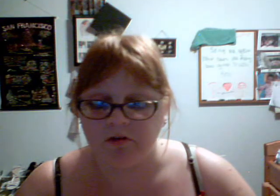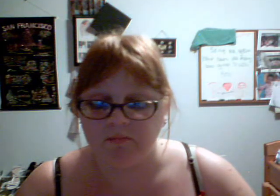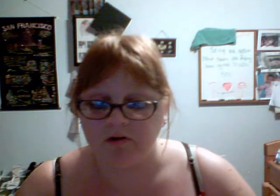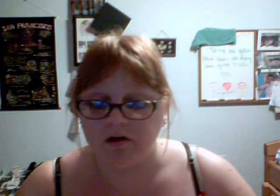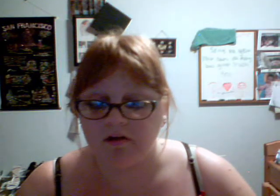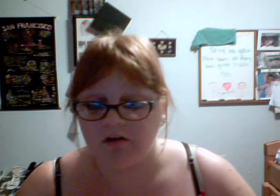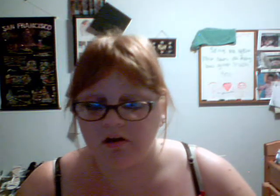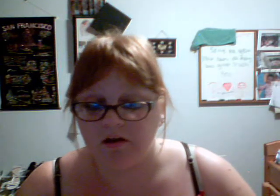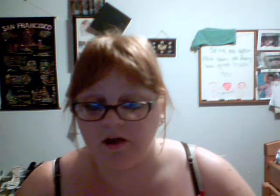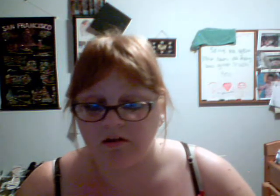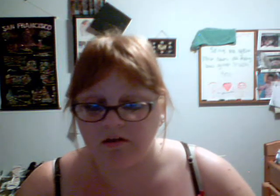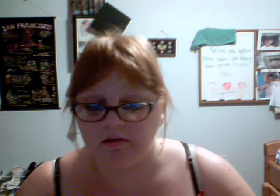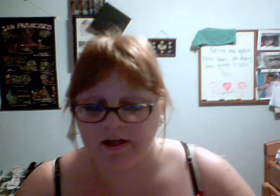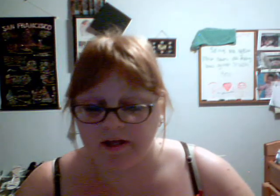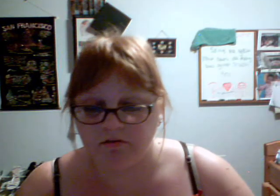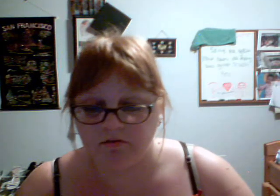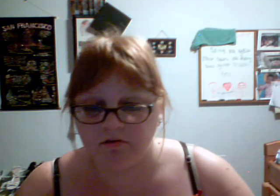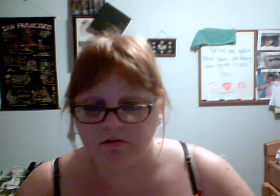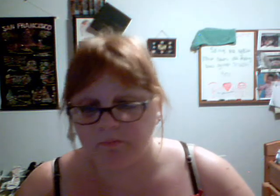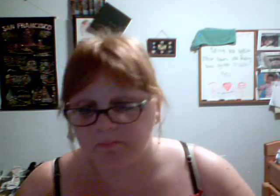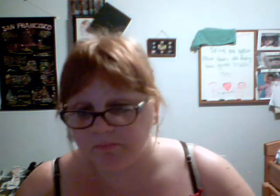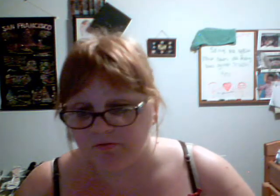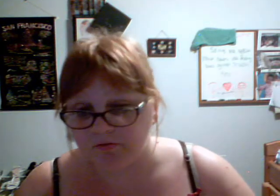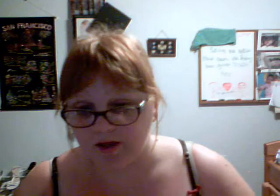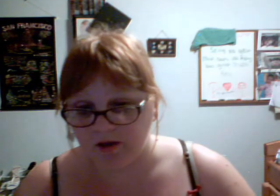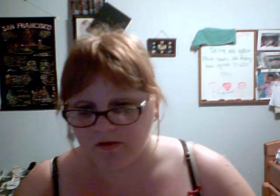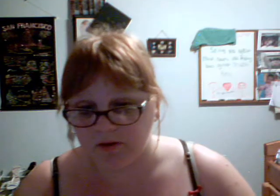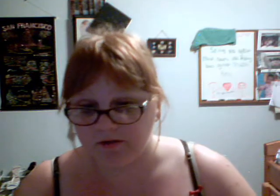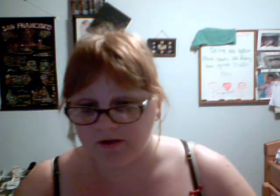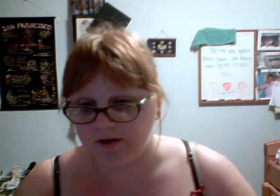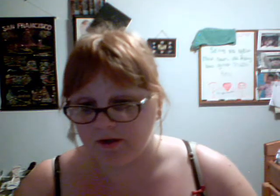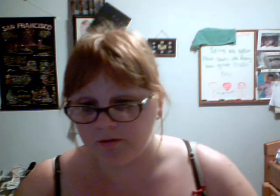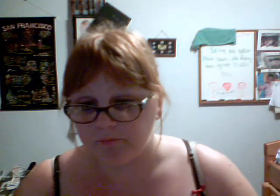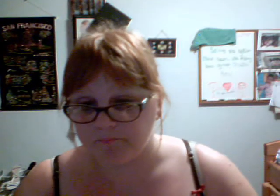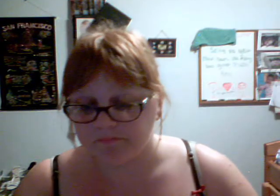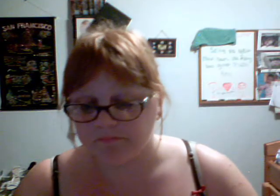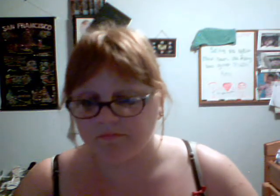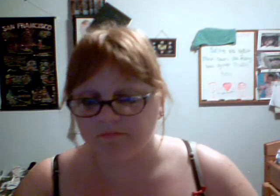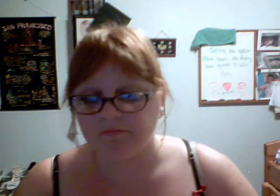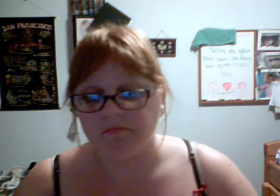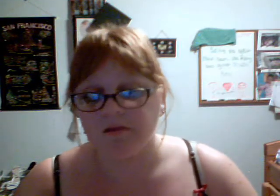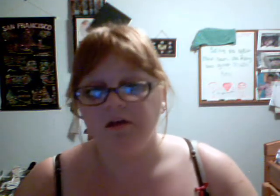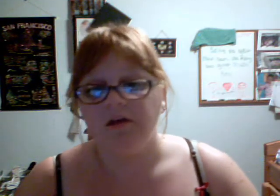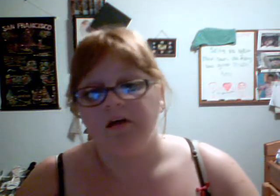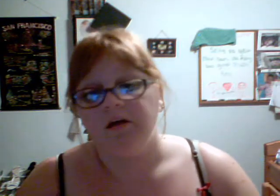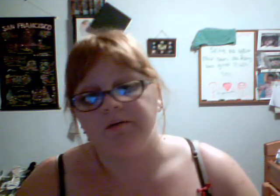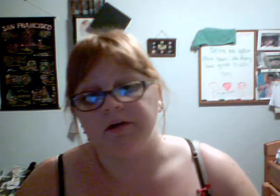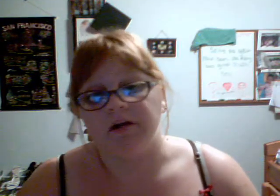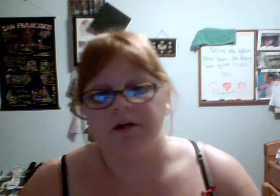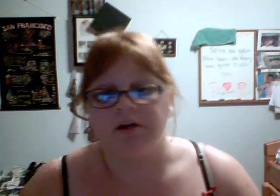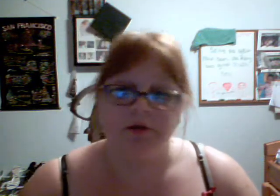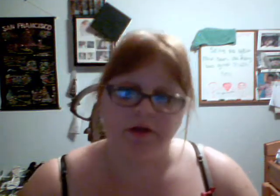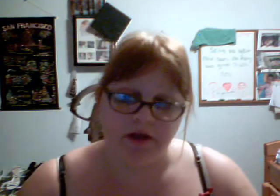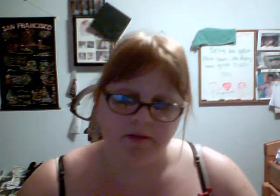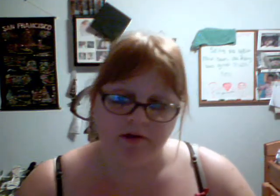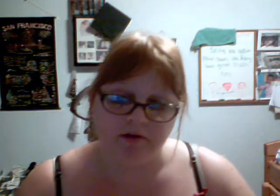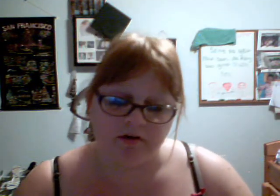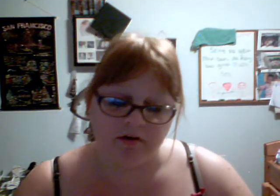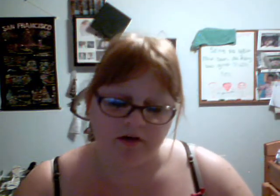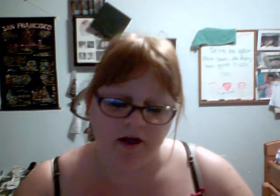I'm sorry Asha, I still can't get your gift out that I was sending you. Um, I've already talked to Yogi. I emailed her, or I